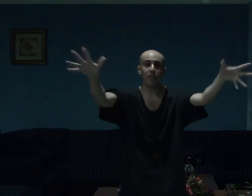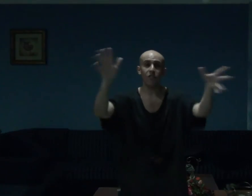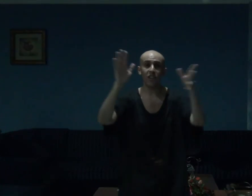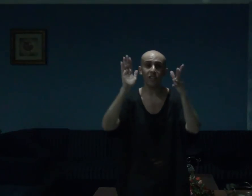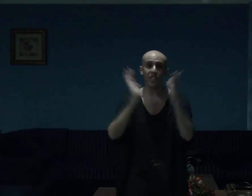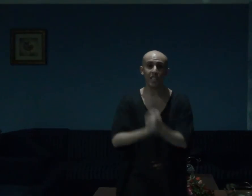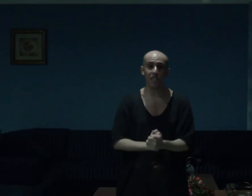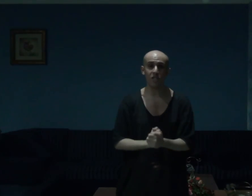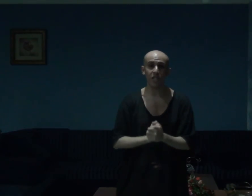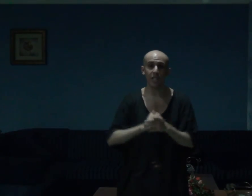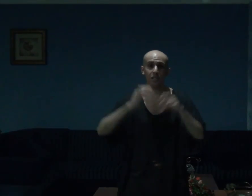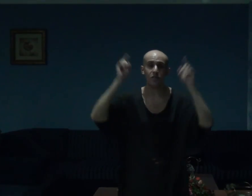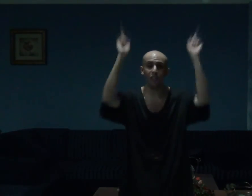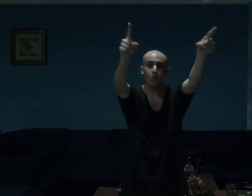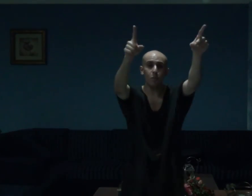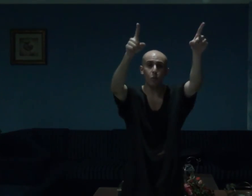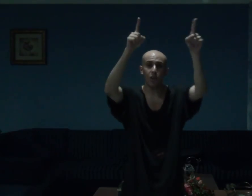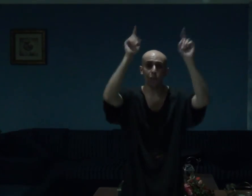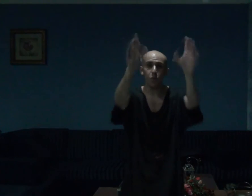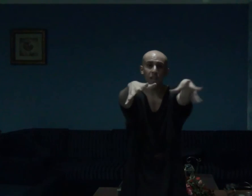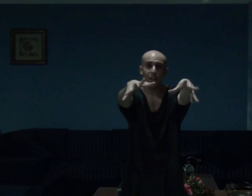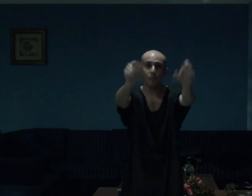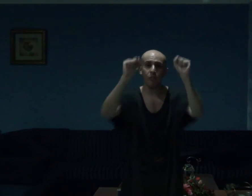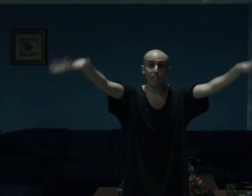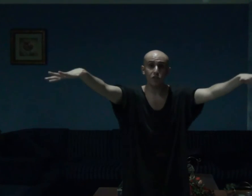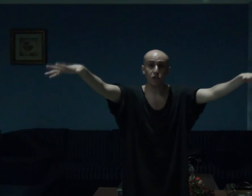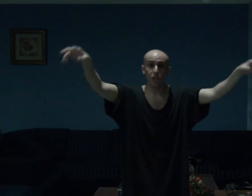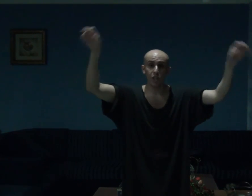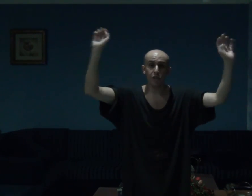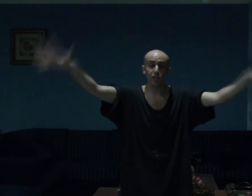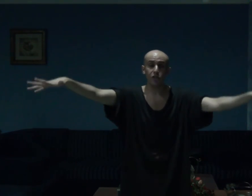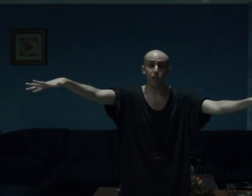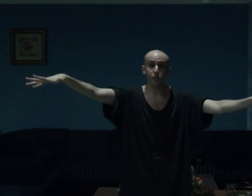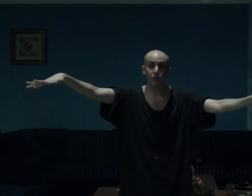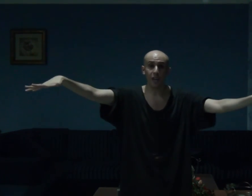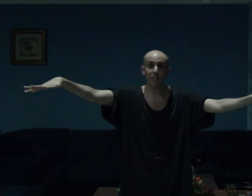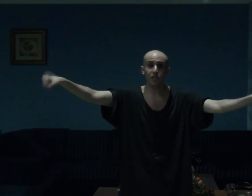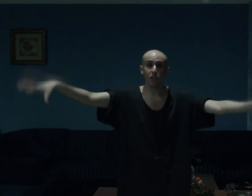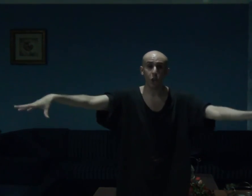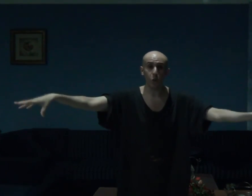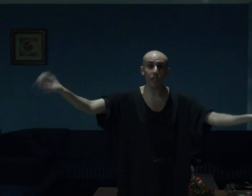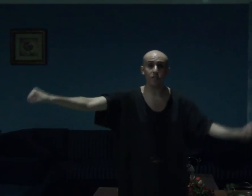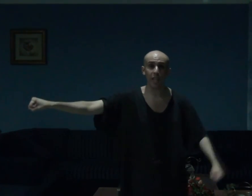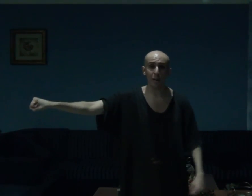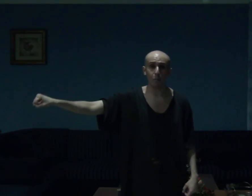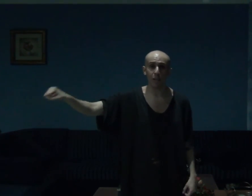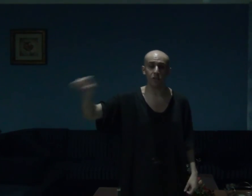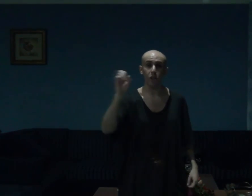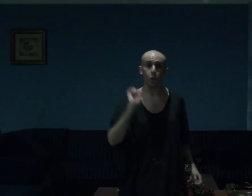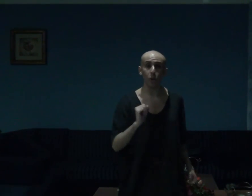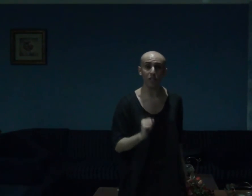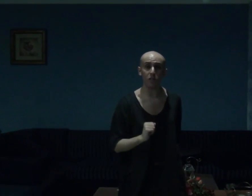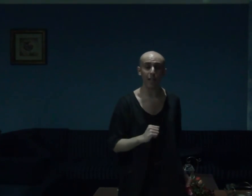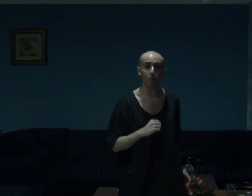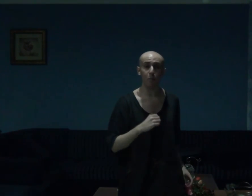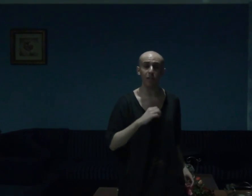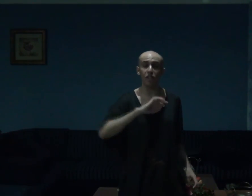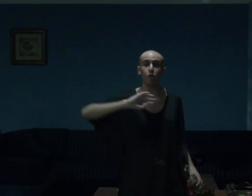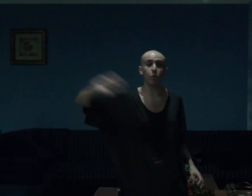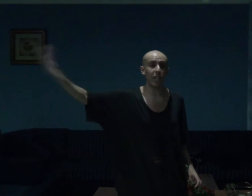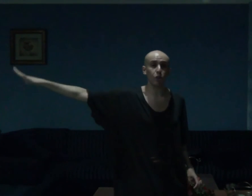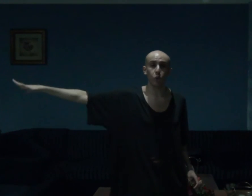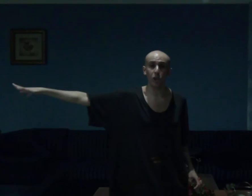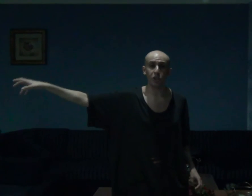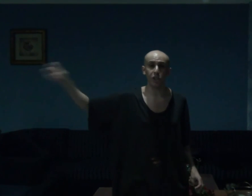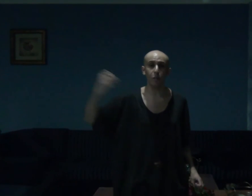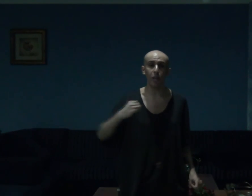And finally guys and gals, at number 1 we have Alan Scott and Scott Frank's The Queen's Gambit. The Queen's Gambit